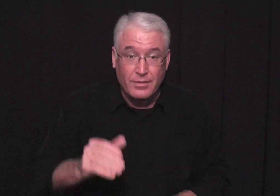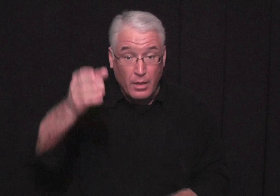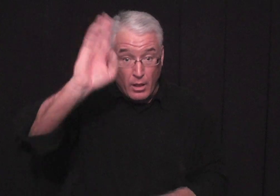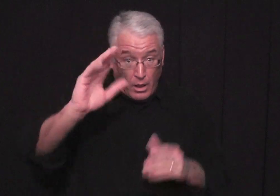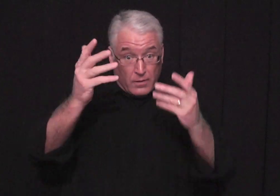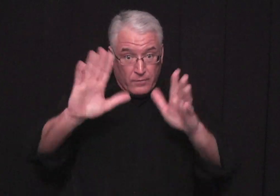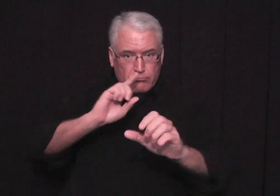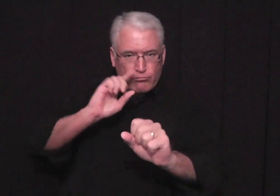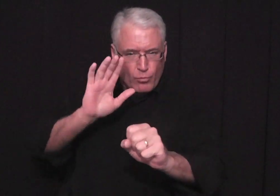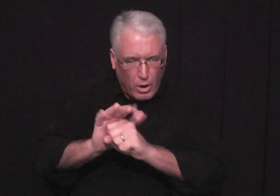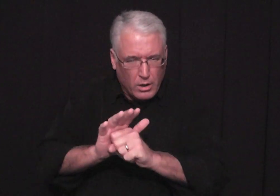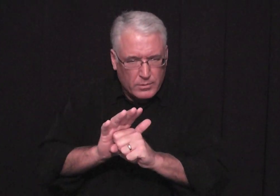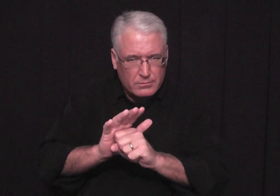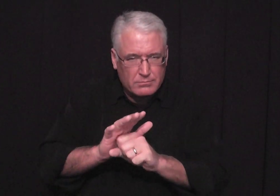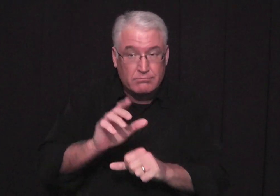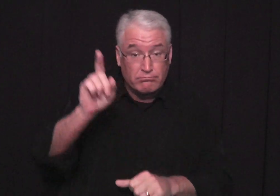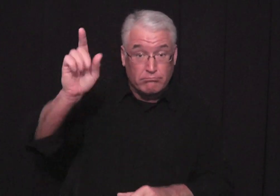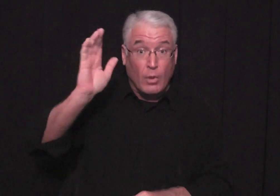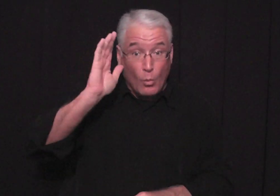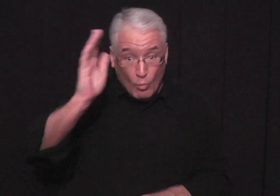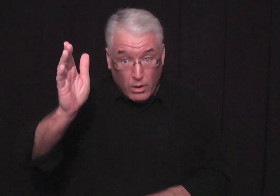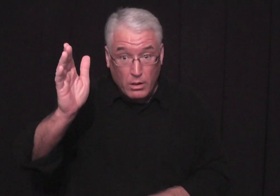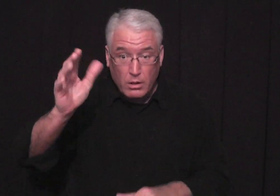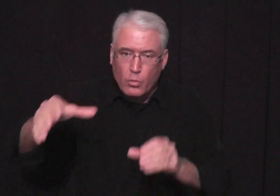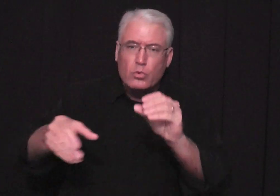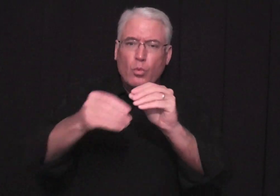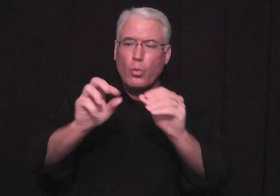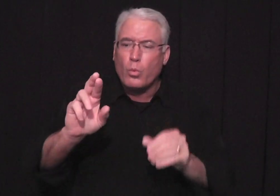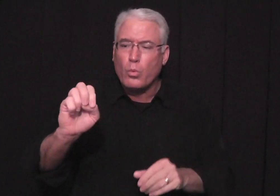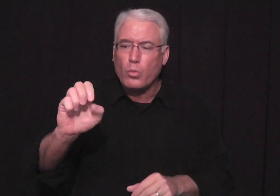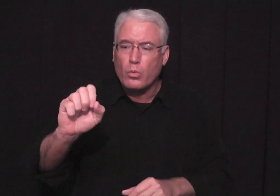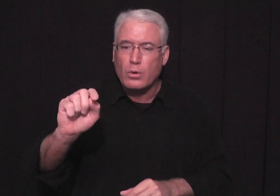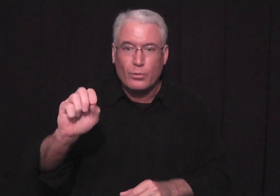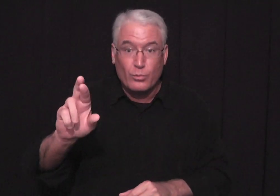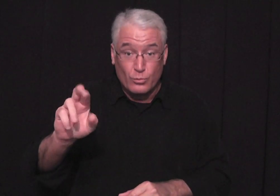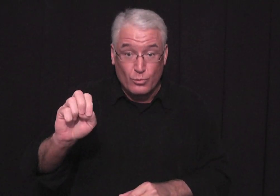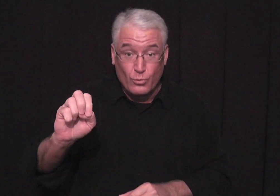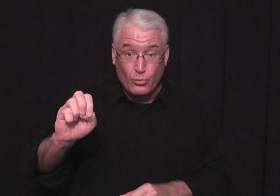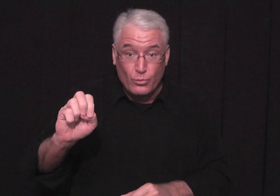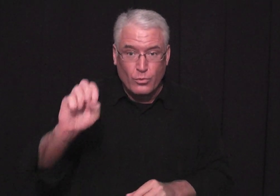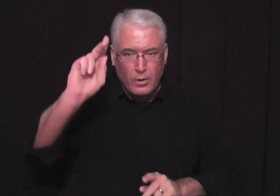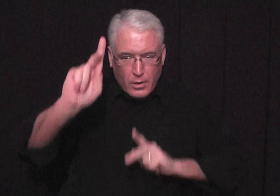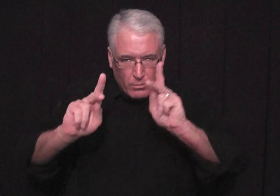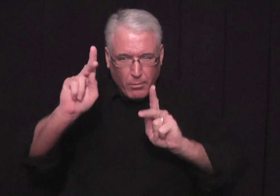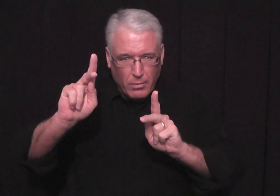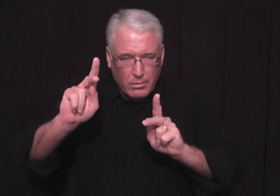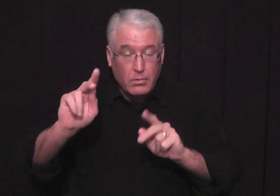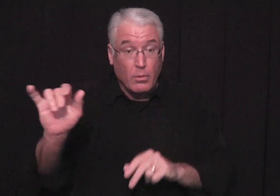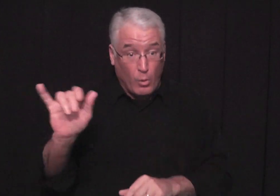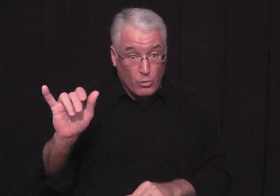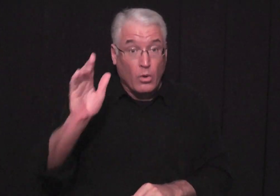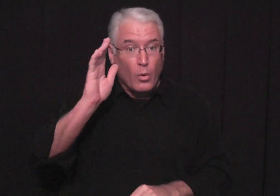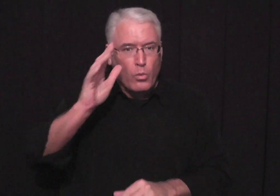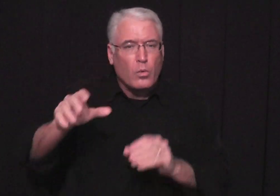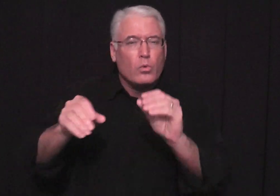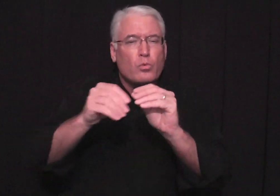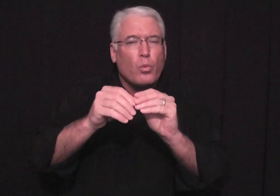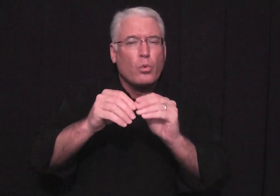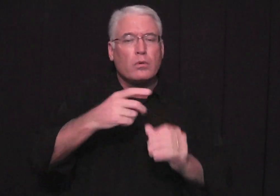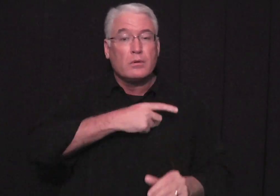no now the promise the promise is that the people the people would